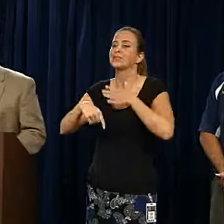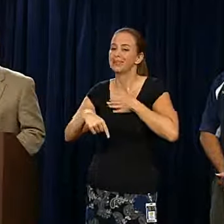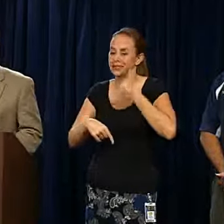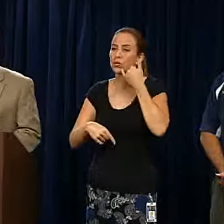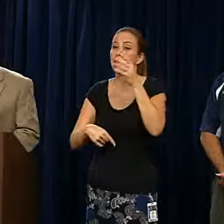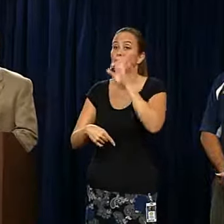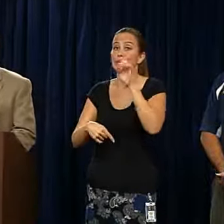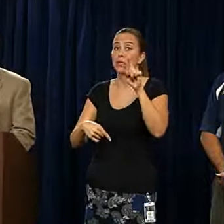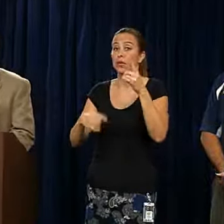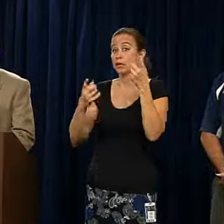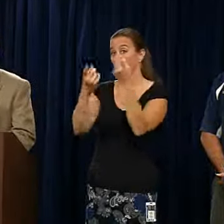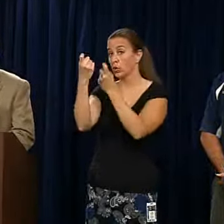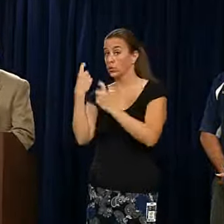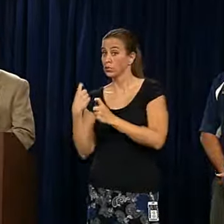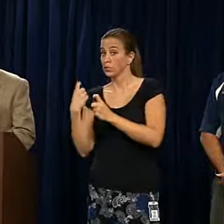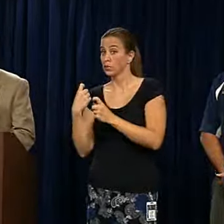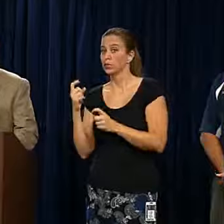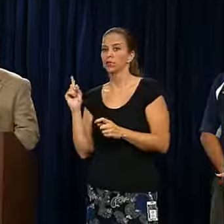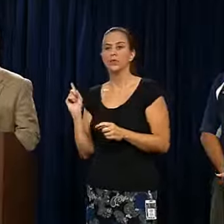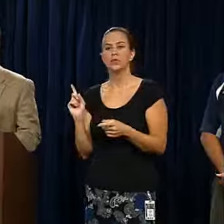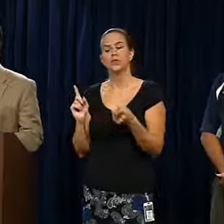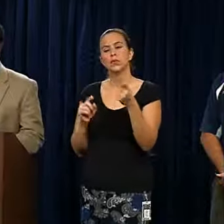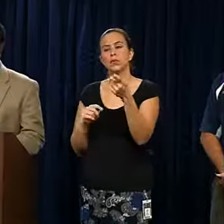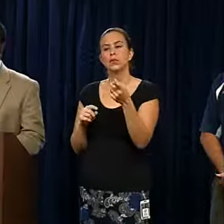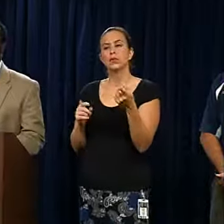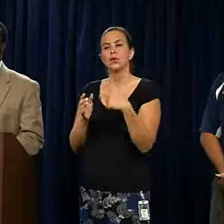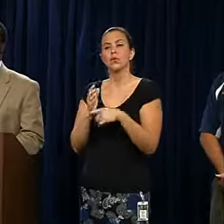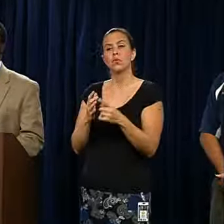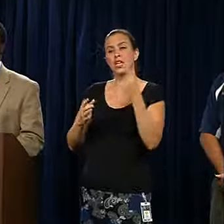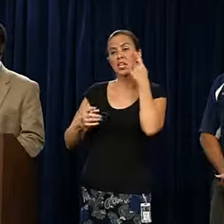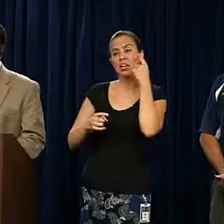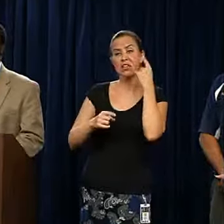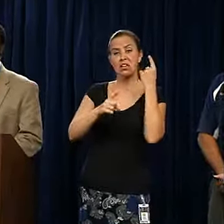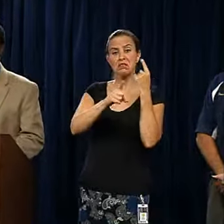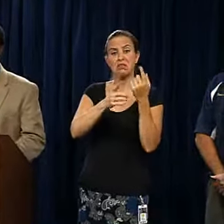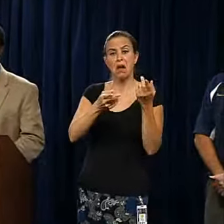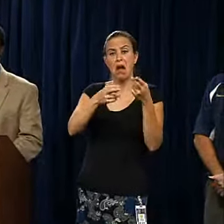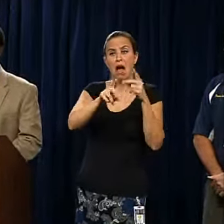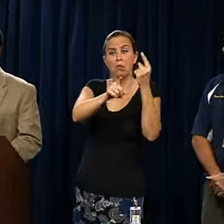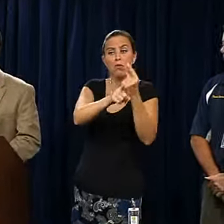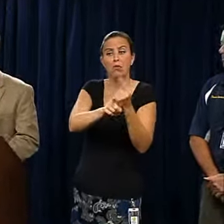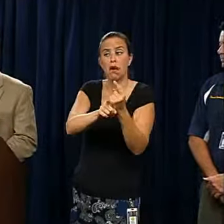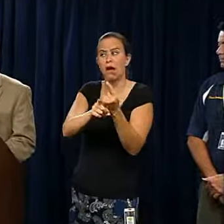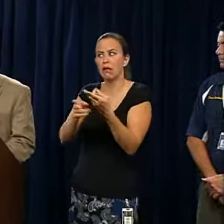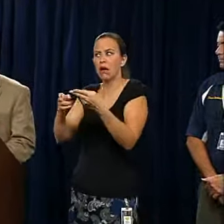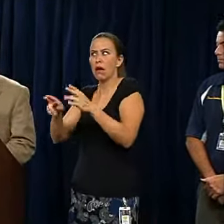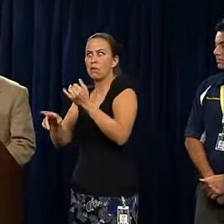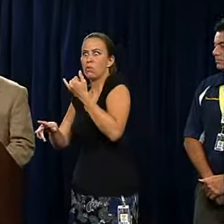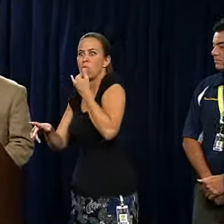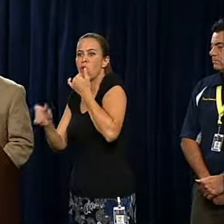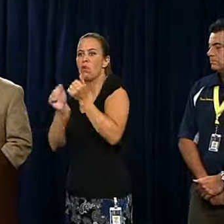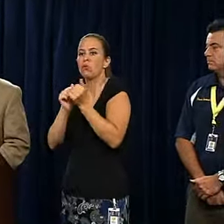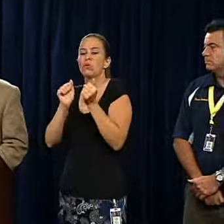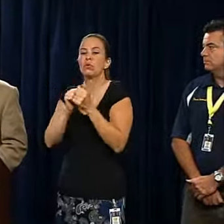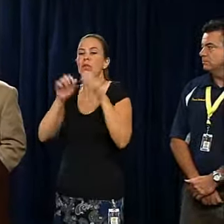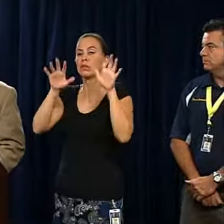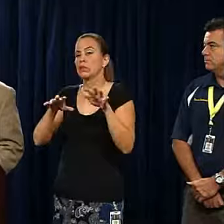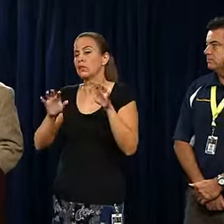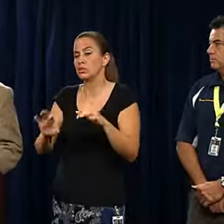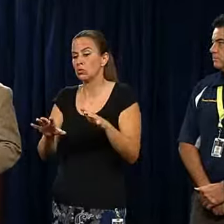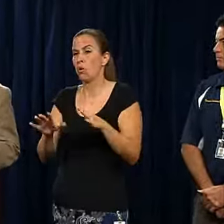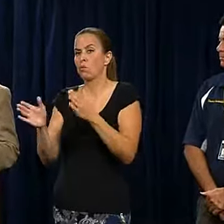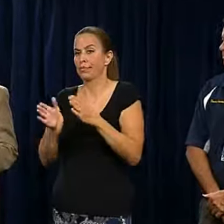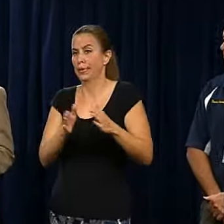-1. With that, we'll take a few questions. Mayor, what would you say went right and what went wrong with a tropical storm recovery action? Well, I think